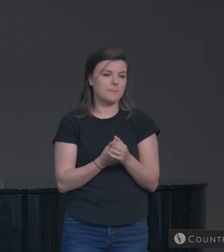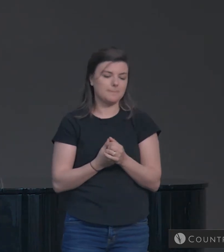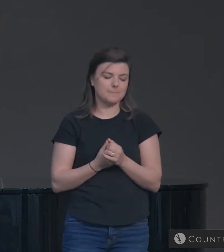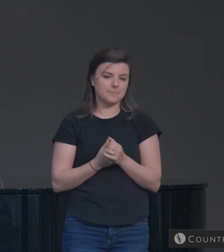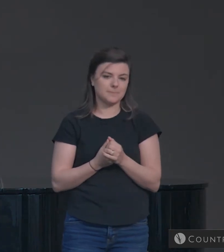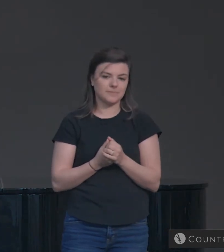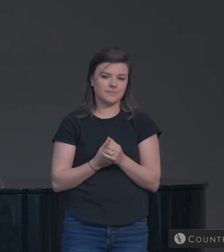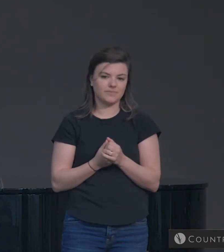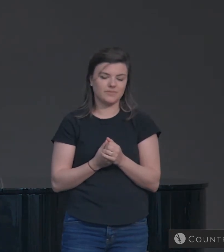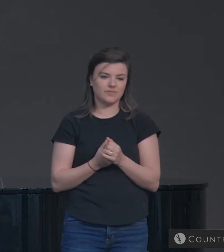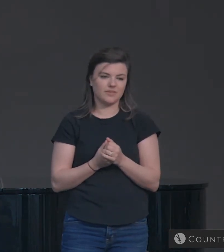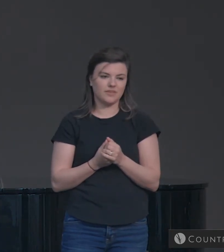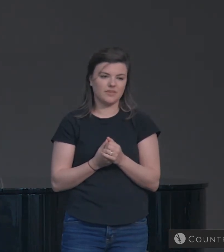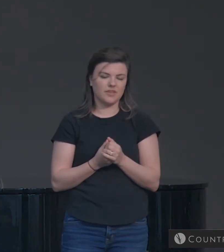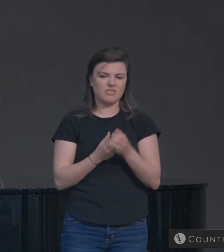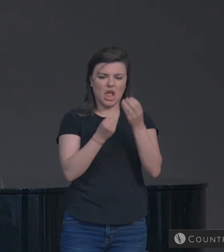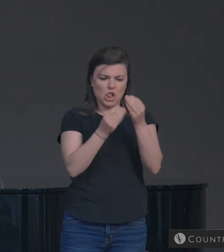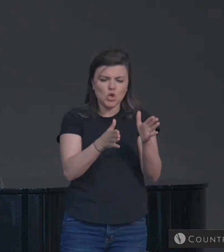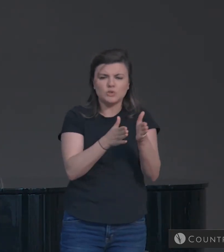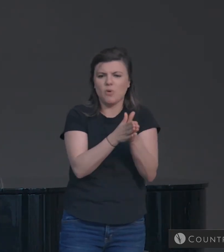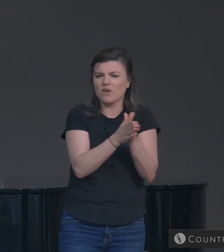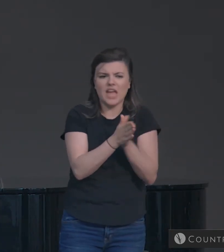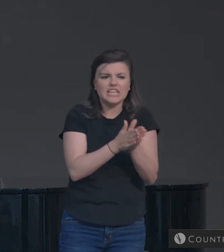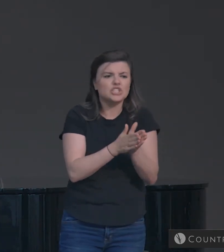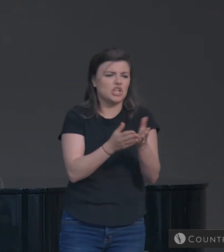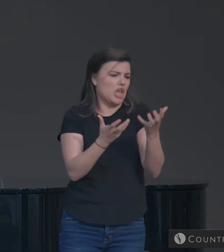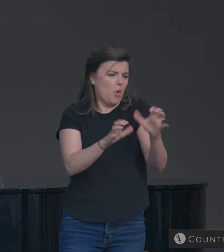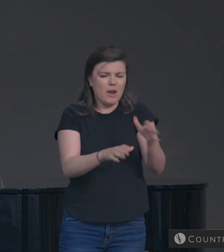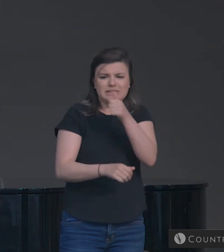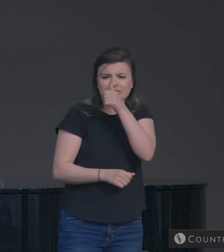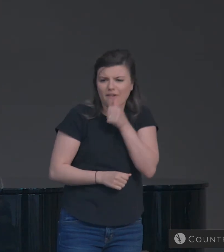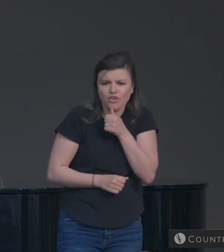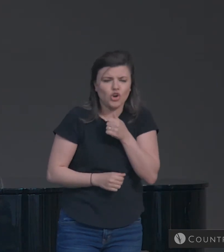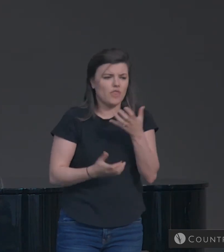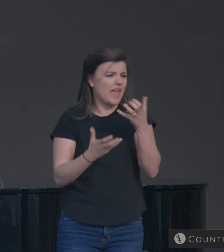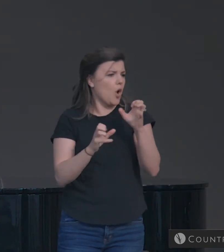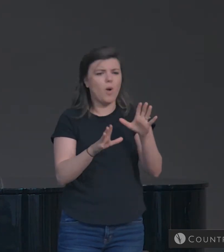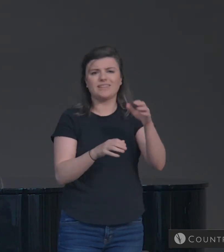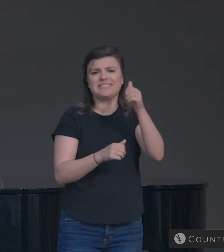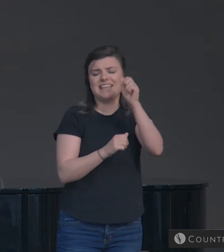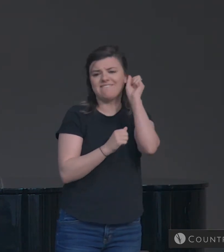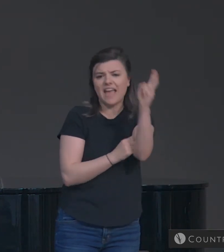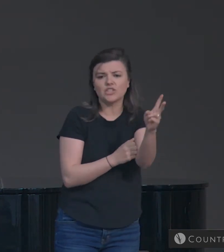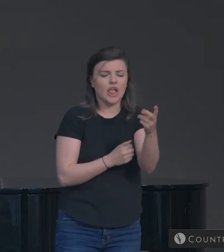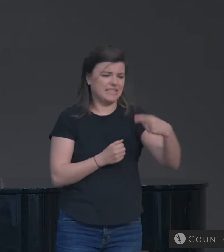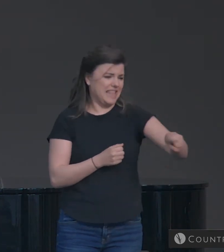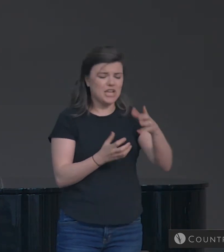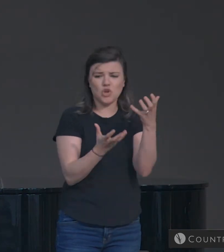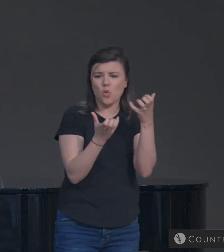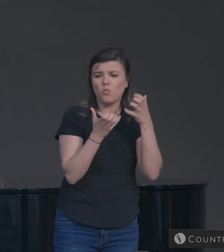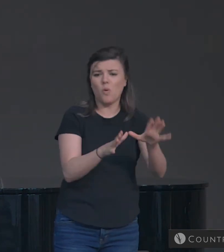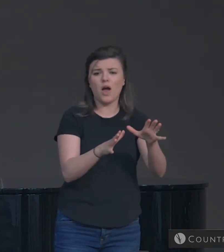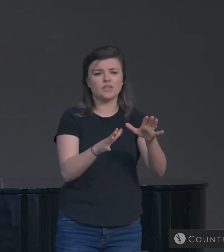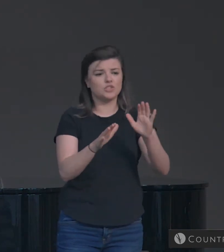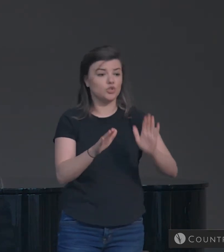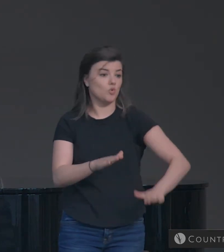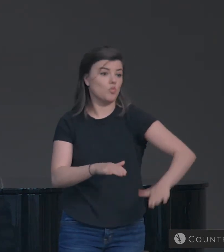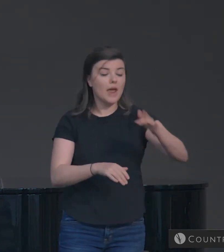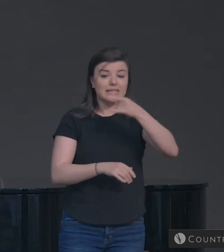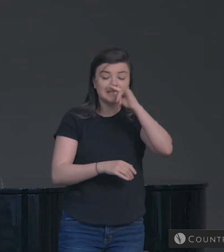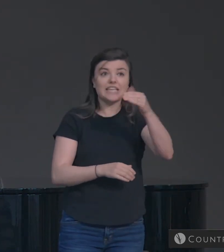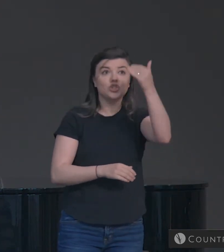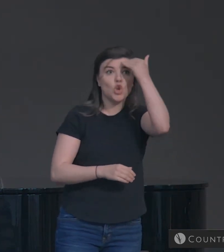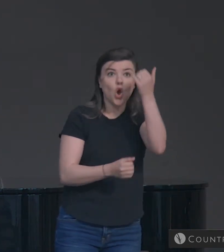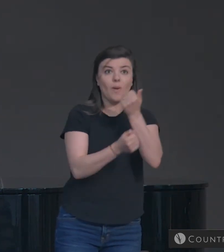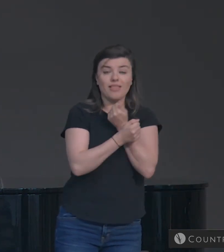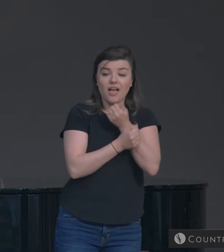They're demotivated to endure suffering. They're demotivated to evangelize. They're demotivated to raise their kids to know and